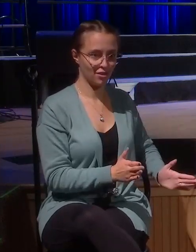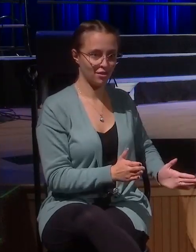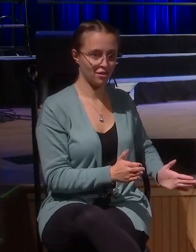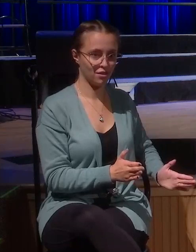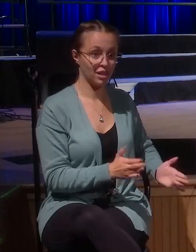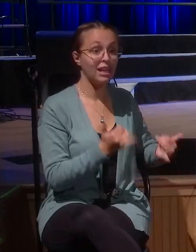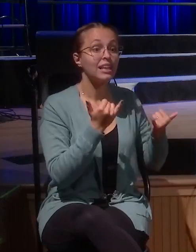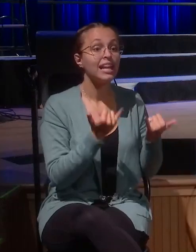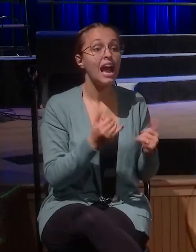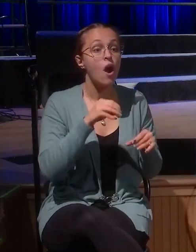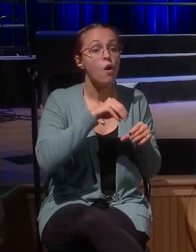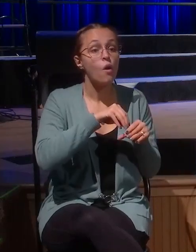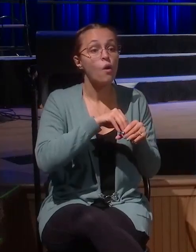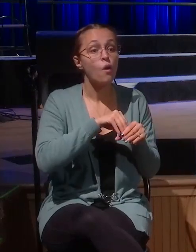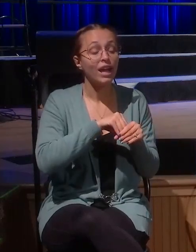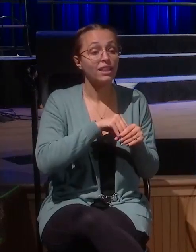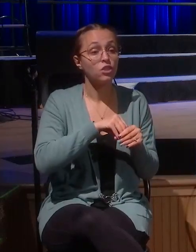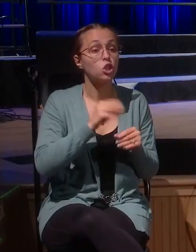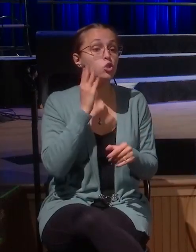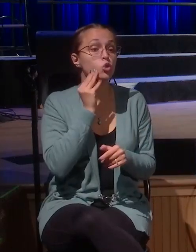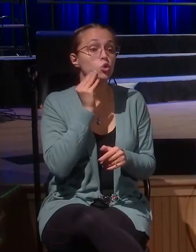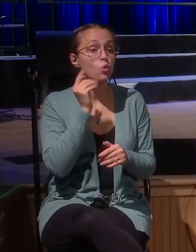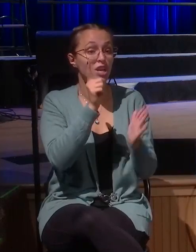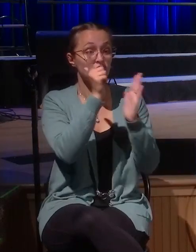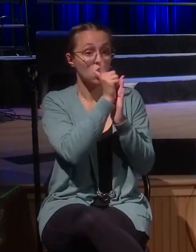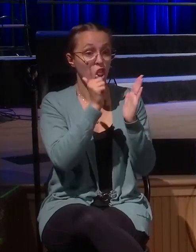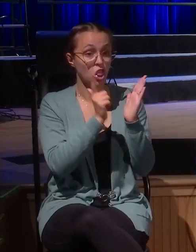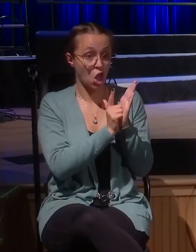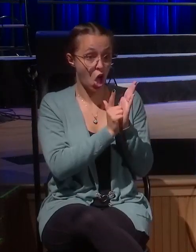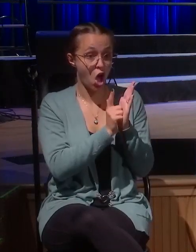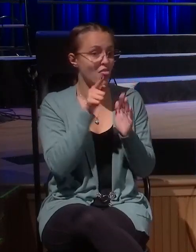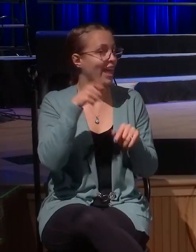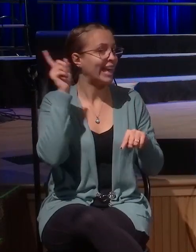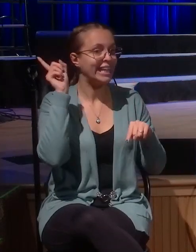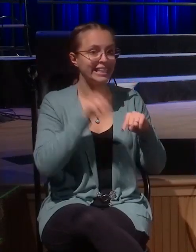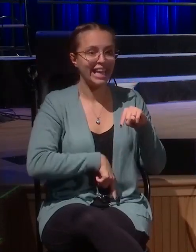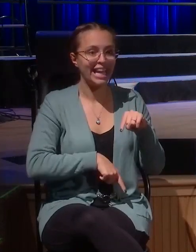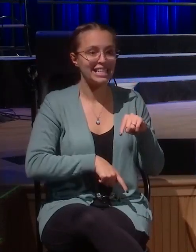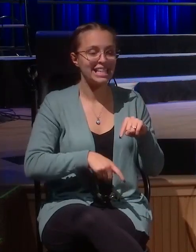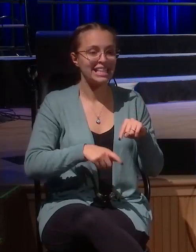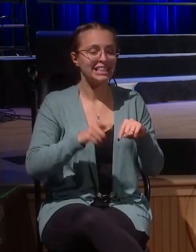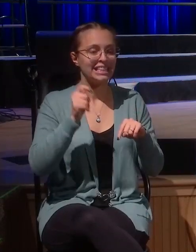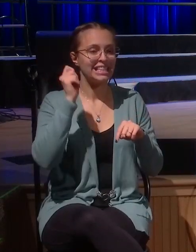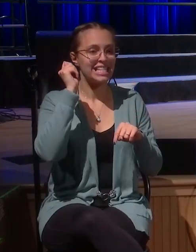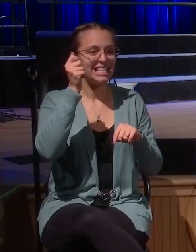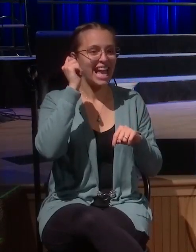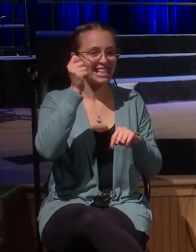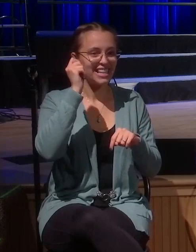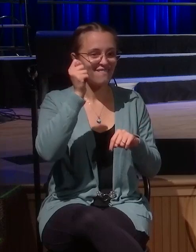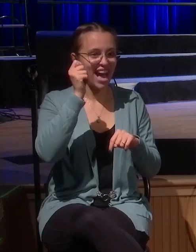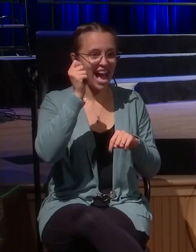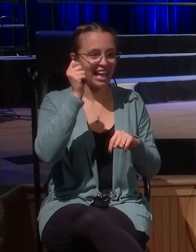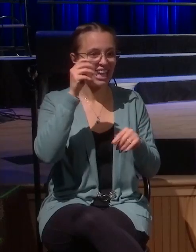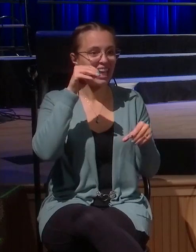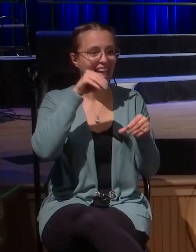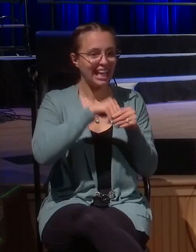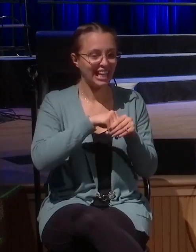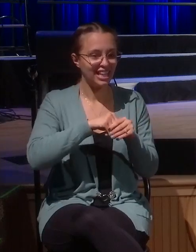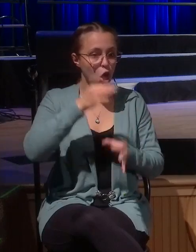testify in court. Do you know why? Because their testimony in their word is viewed as suspect. Simply because of the nature of what